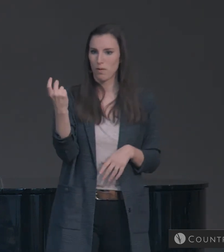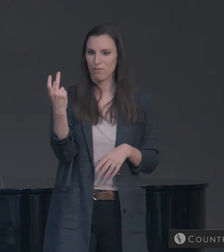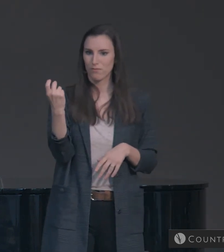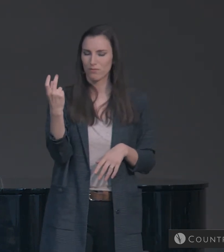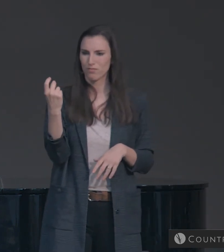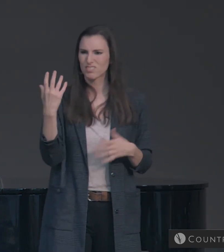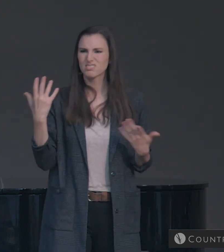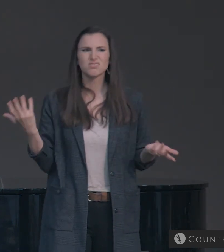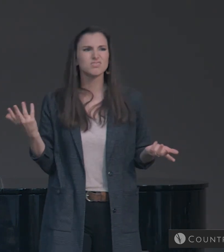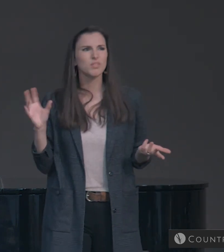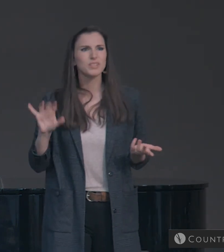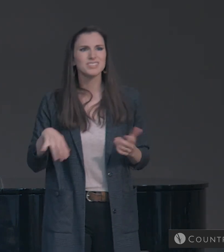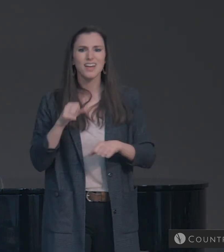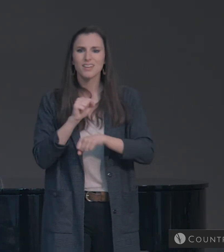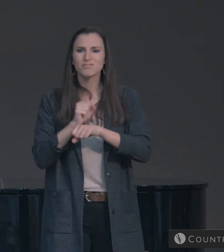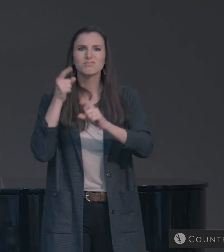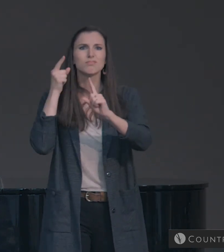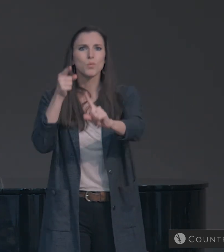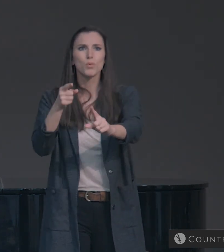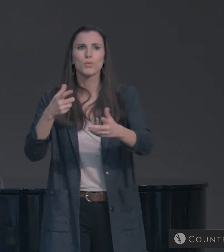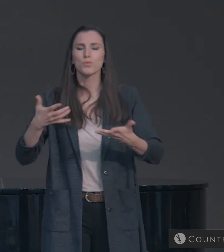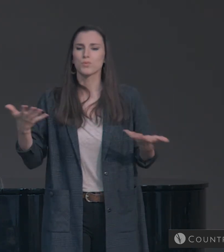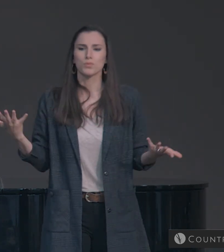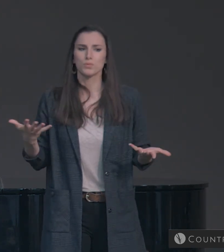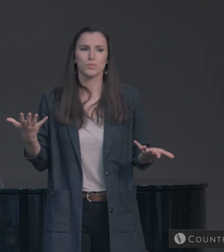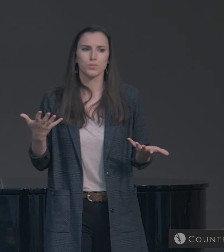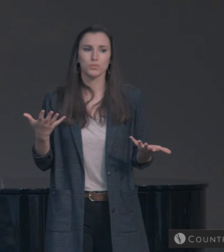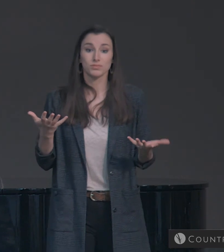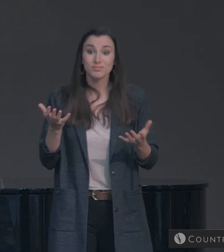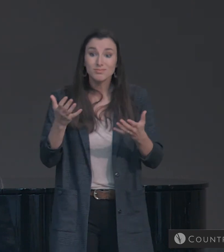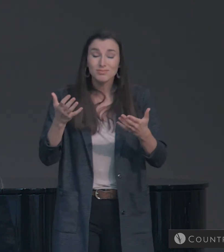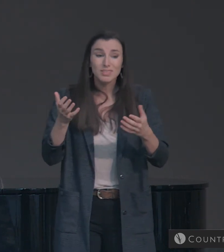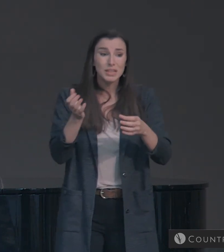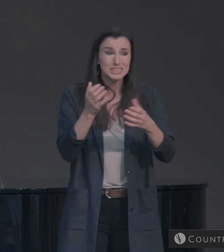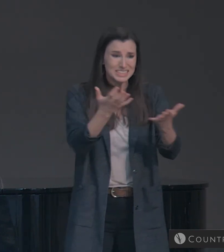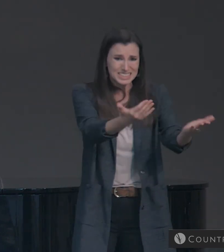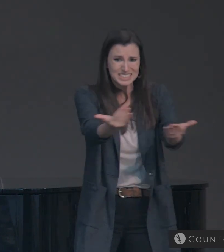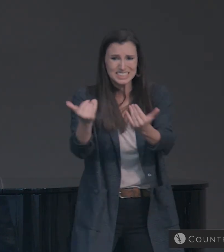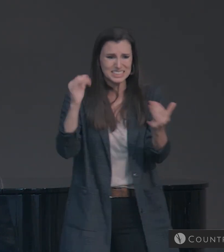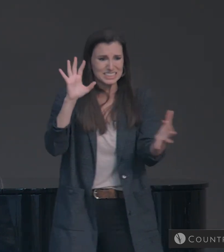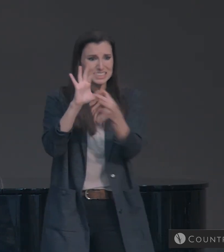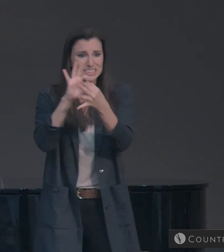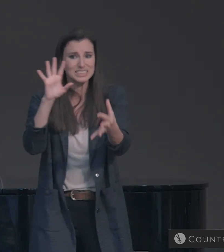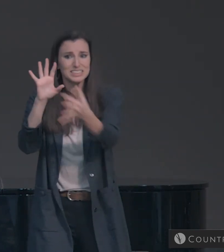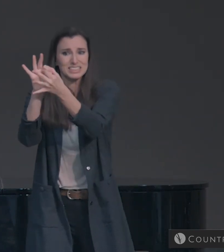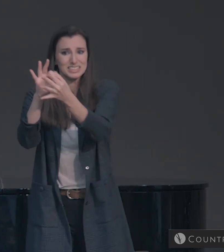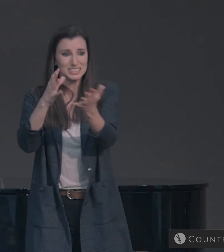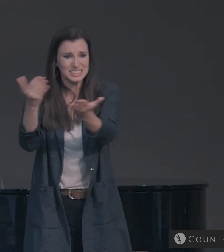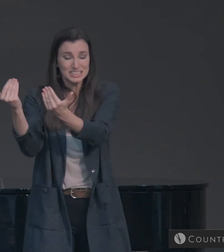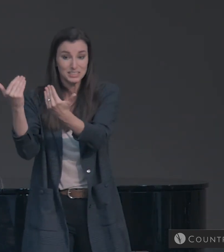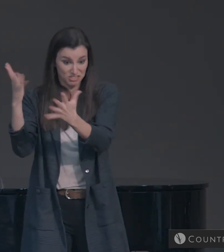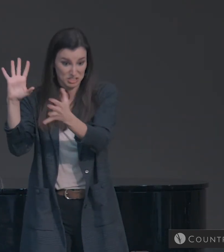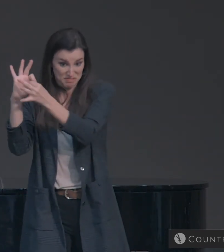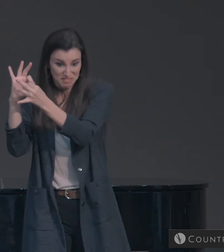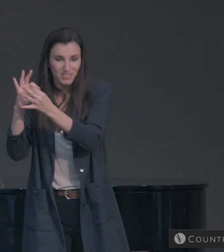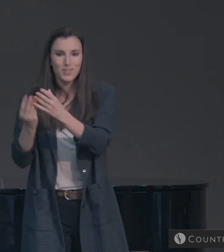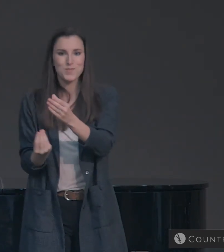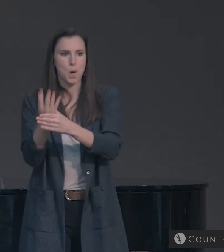What's the mission? The mission. is making new disciples of Christ and growing current disciples of Christ.